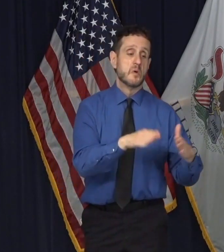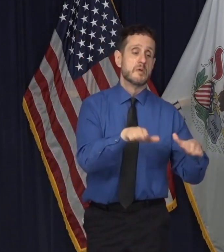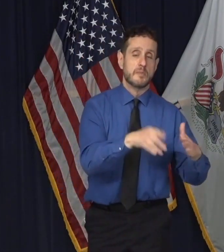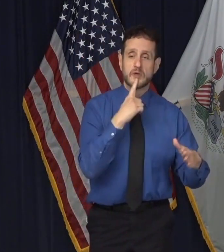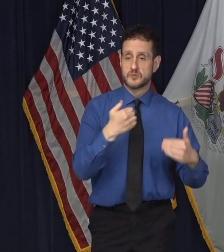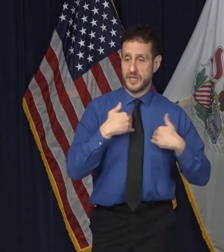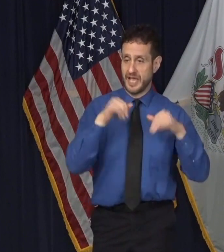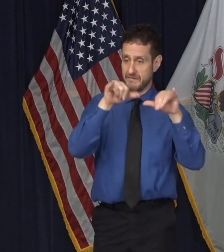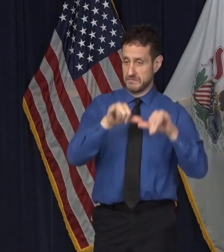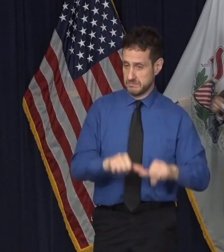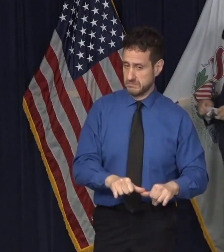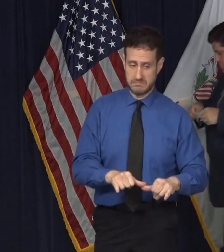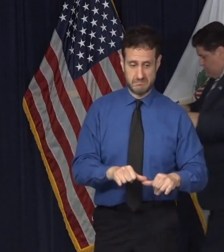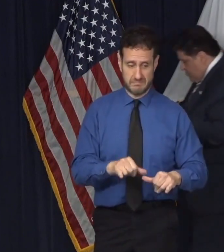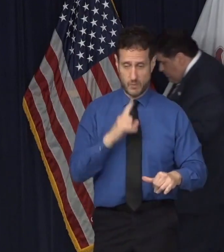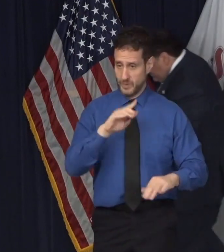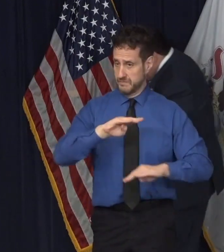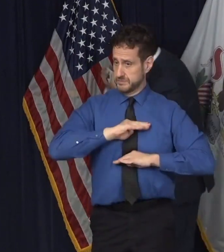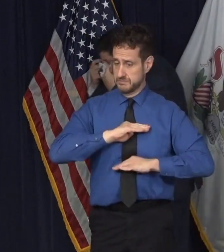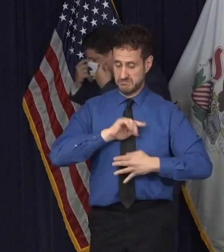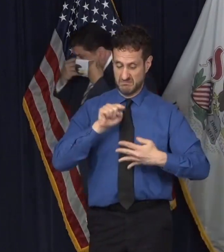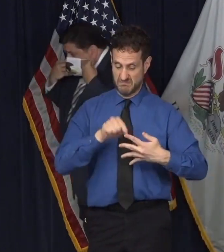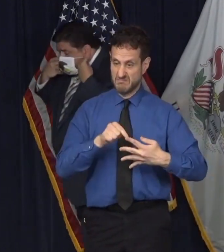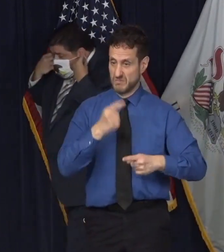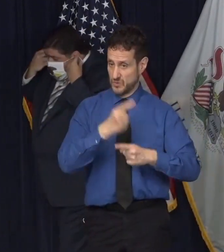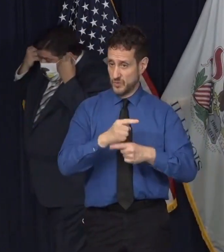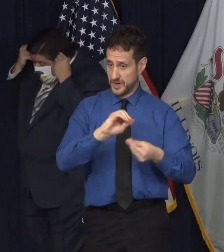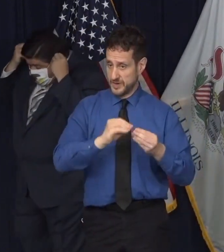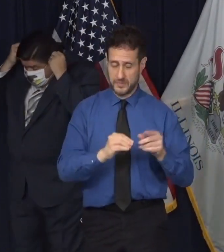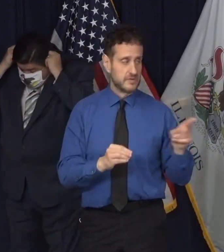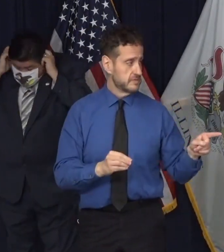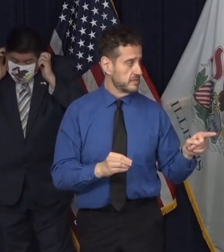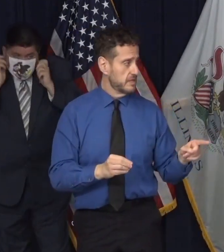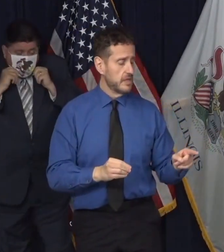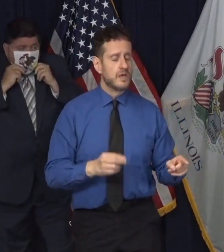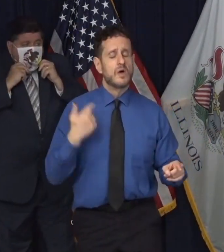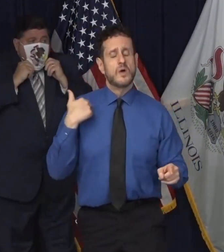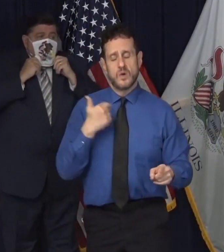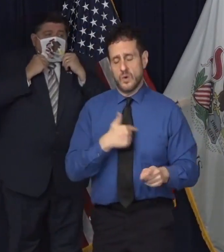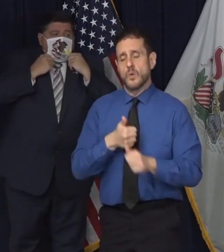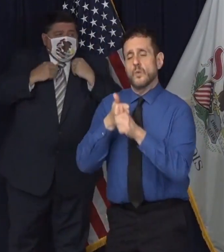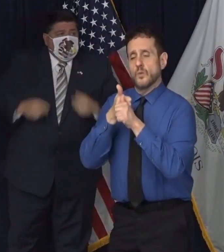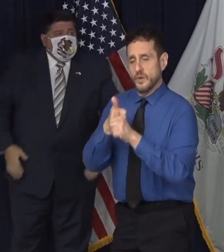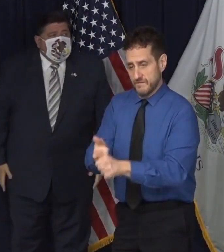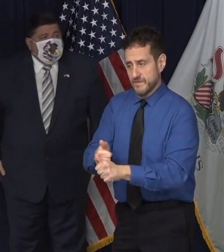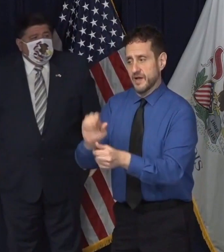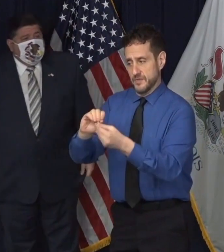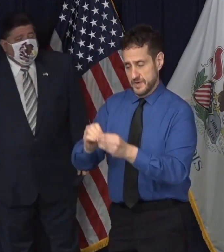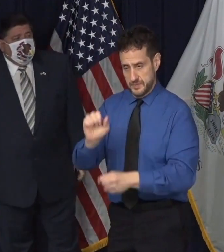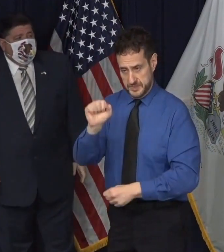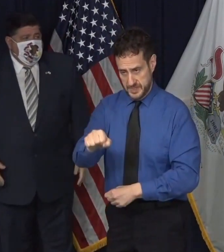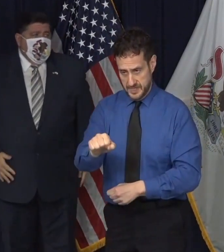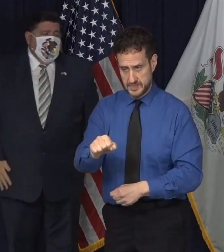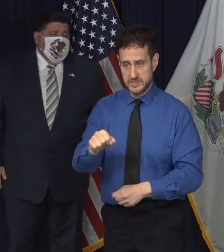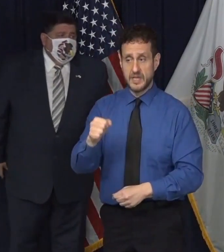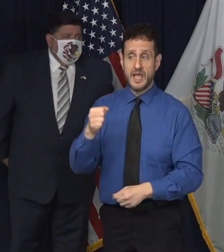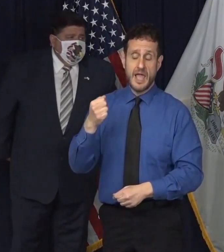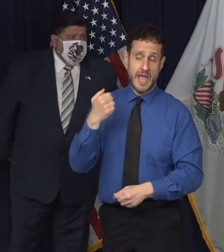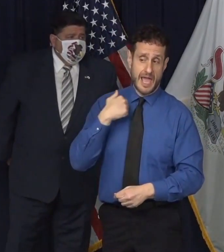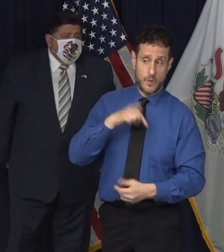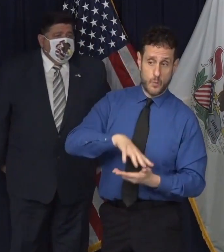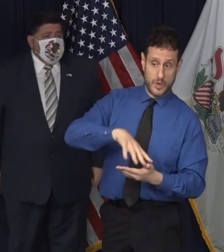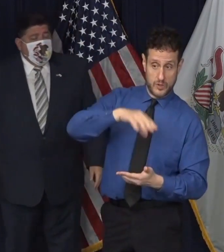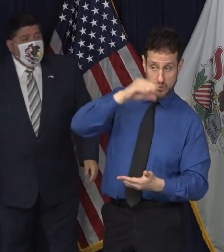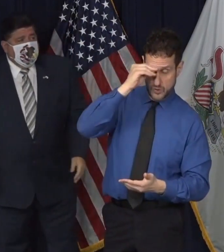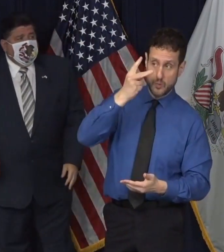Right. So again, we are trying to follow, also we do take advantage of the fact that, you you learn from what's happening